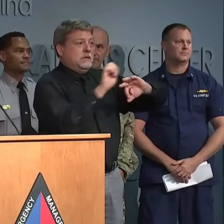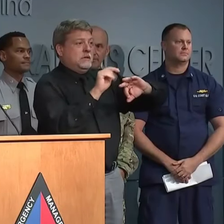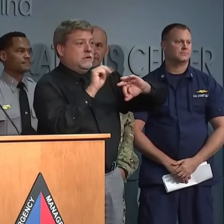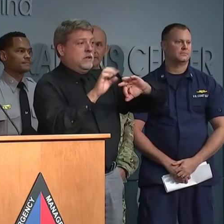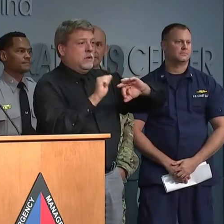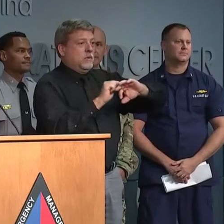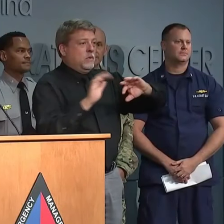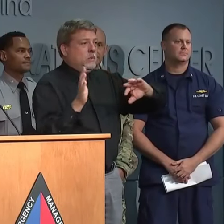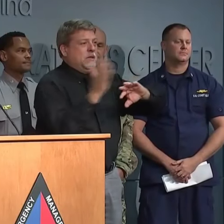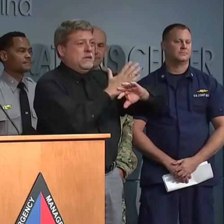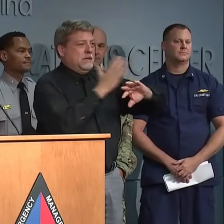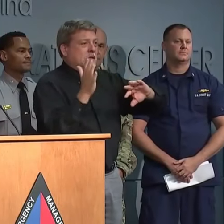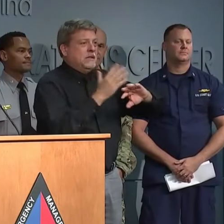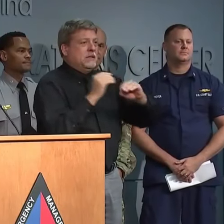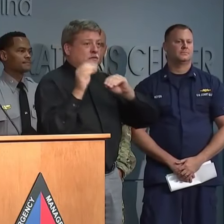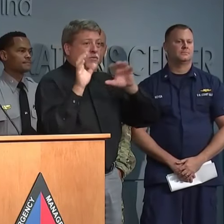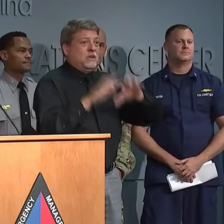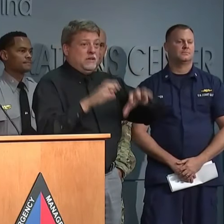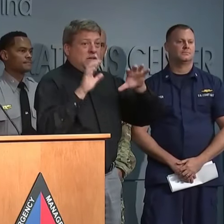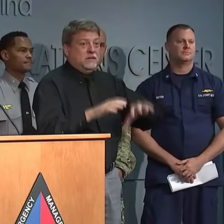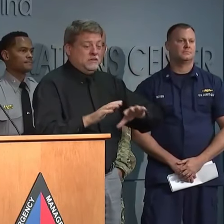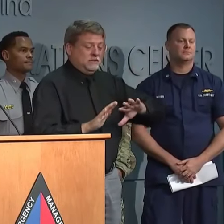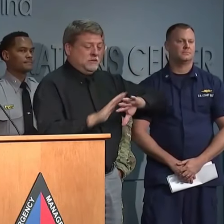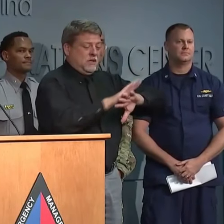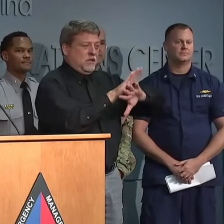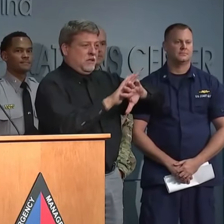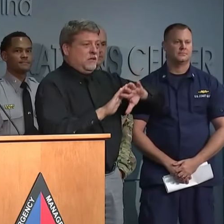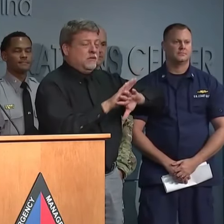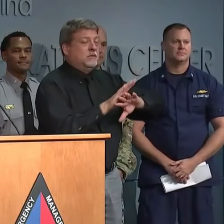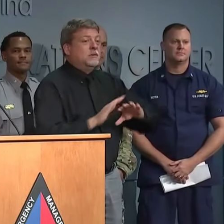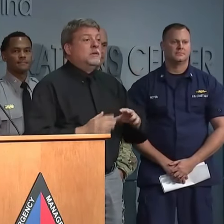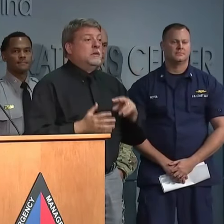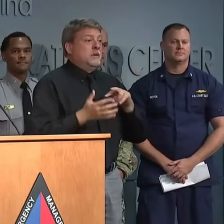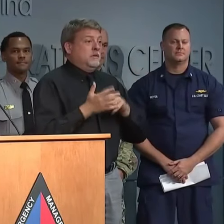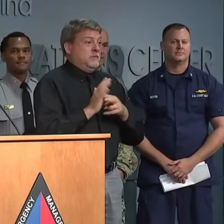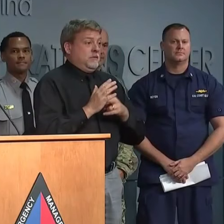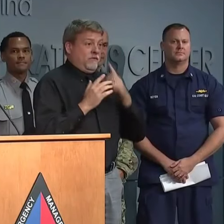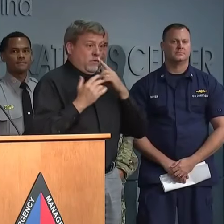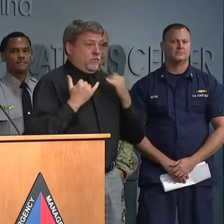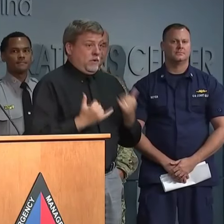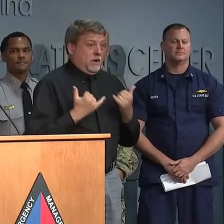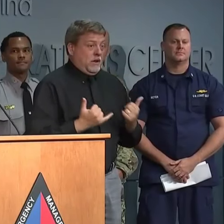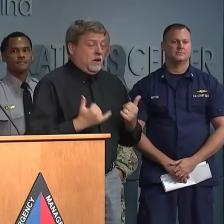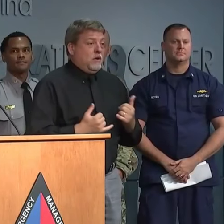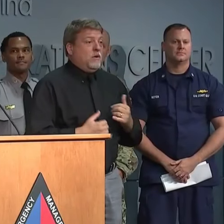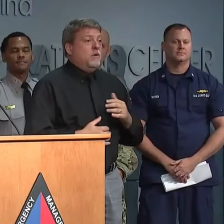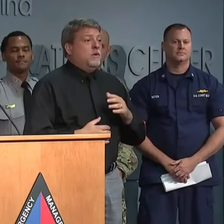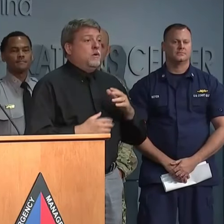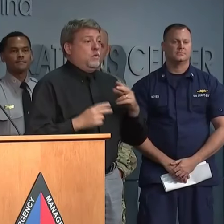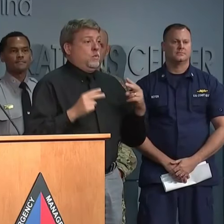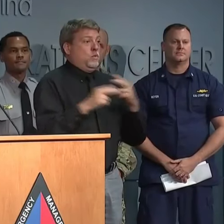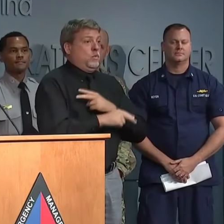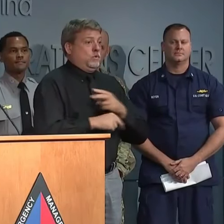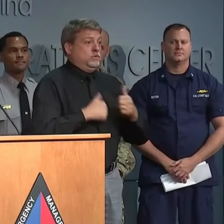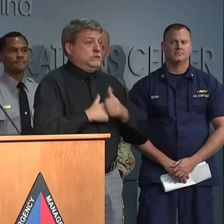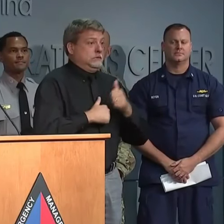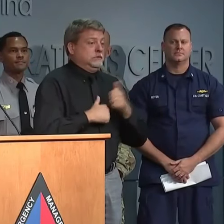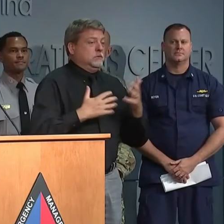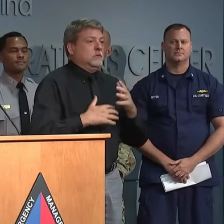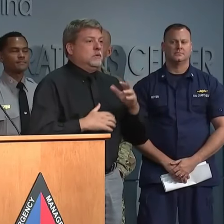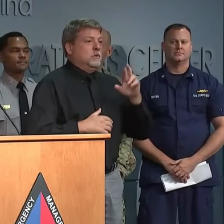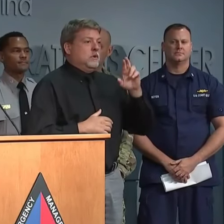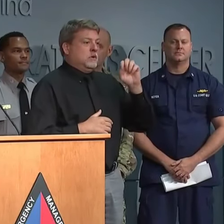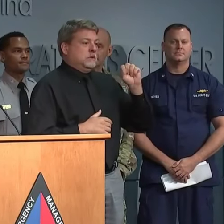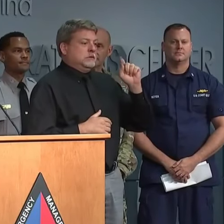wind and rain. The danger right now is the rising storm surge of four to seven